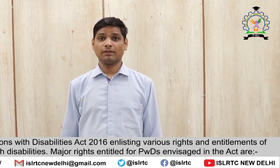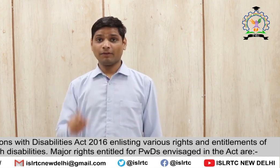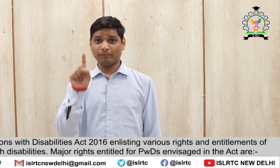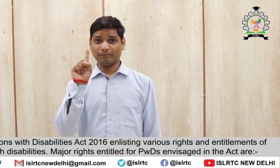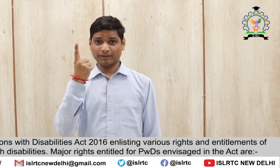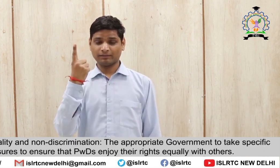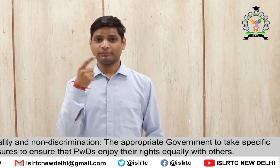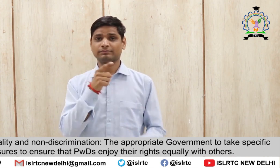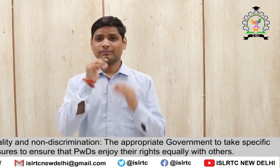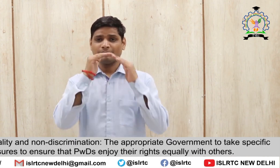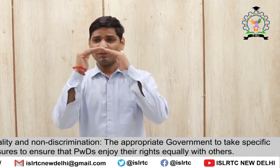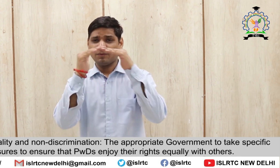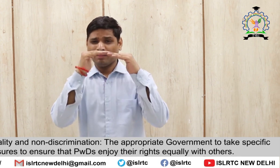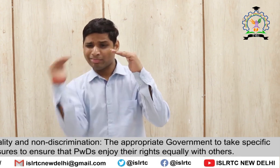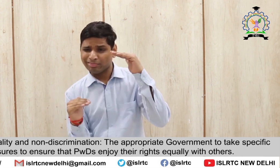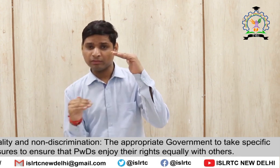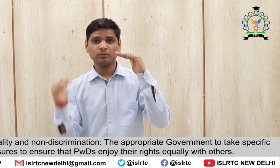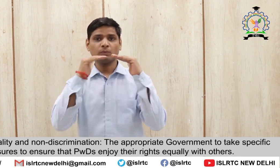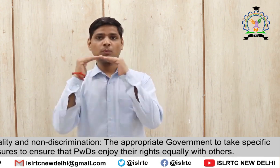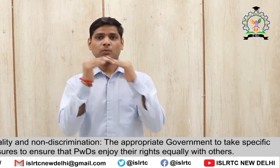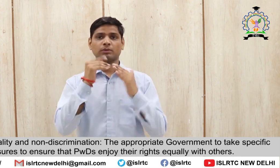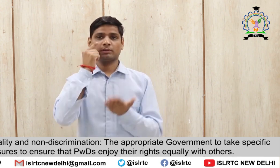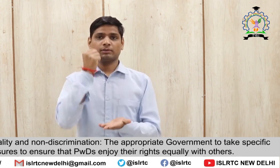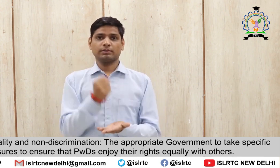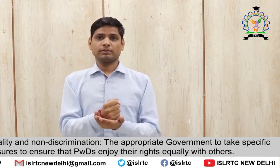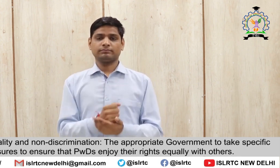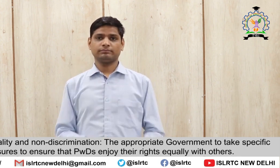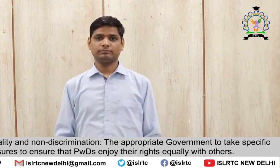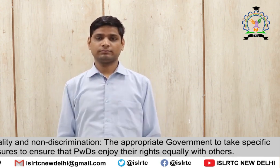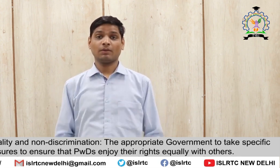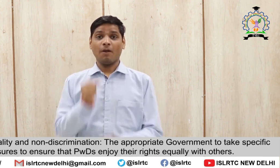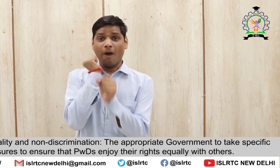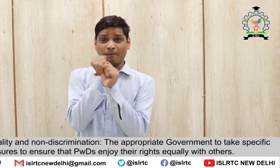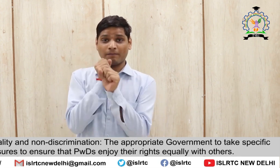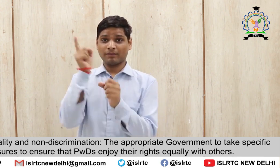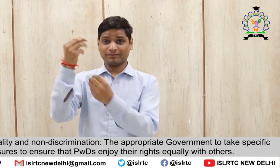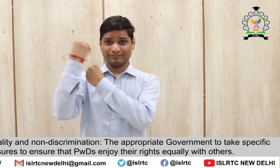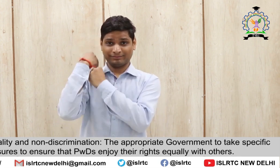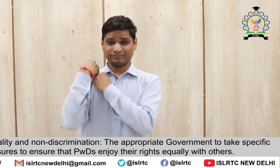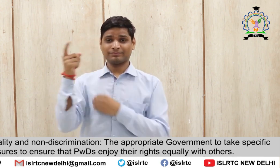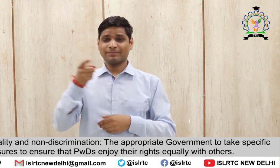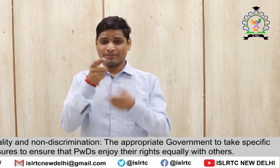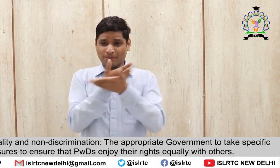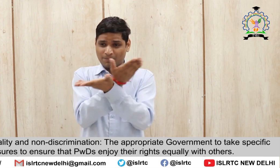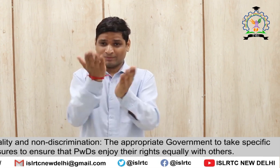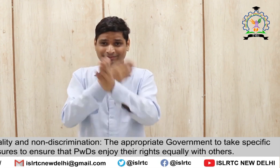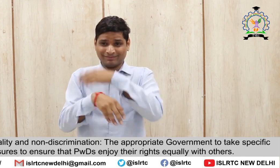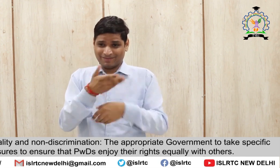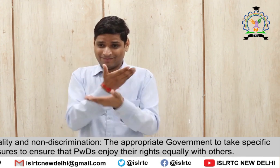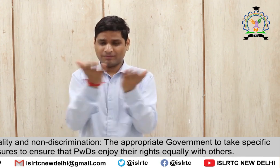Act are 1. Right to equality and non-discrimination The appropriate government to take specific measures